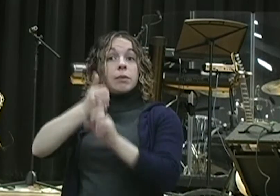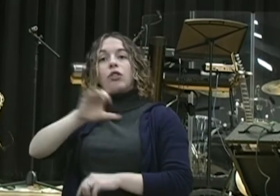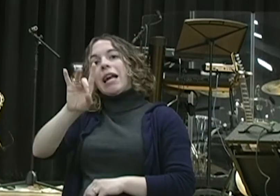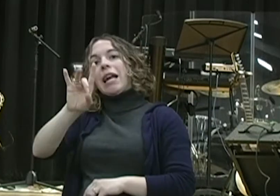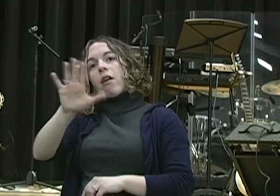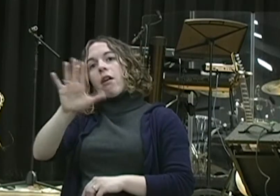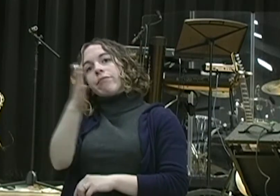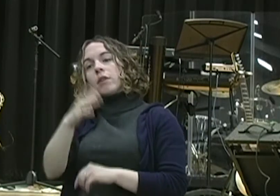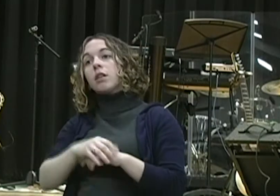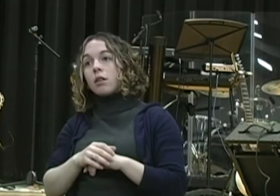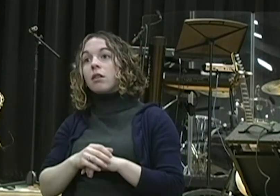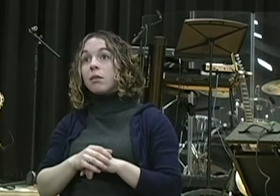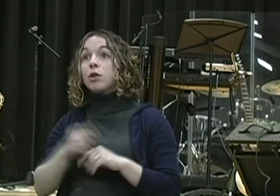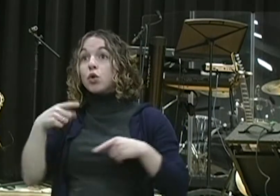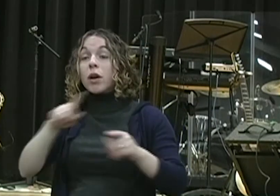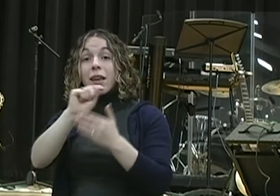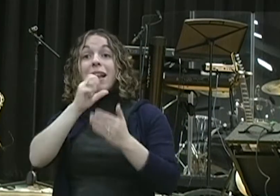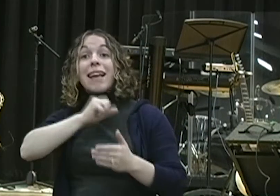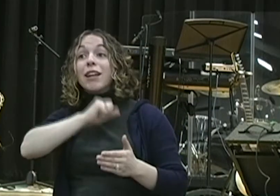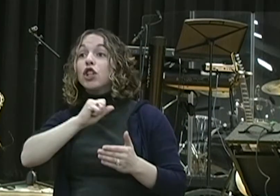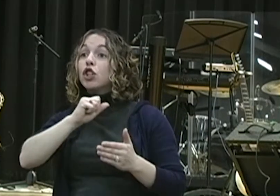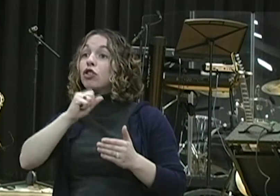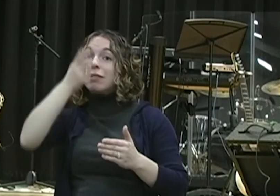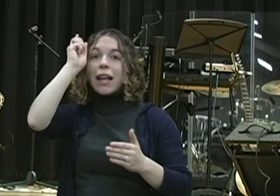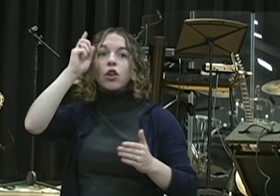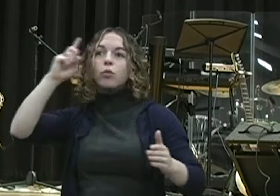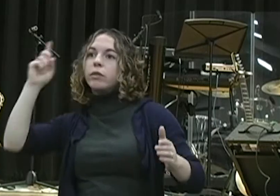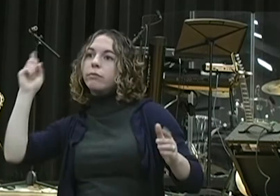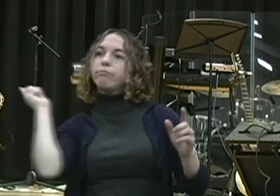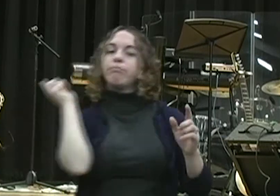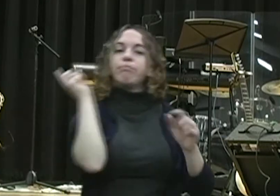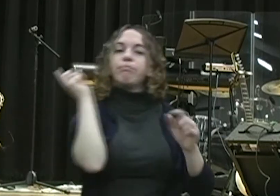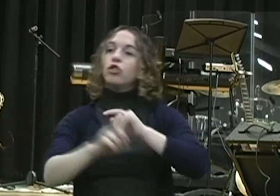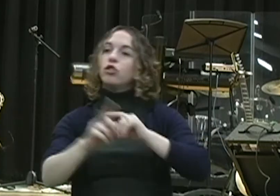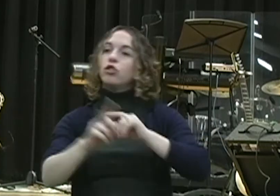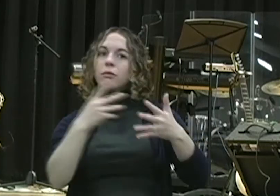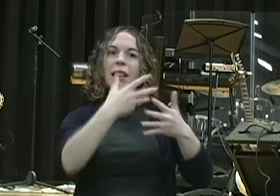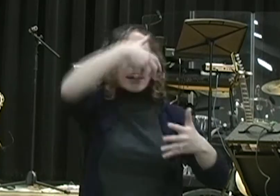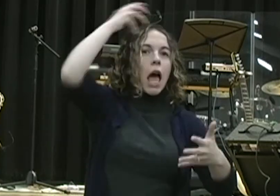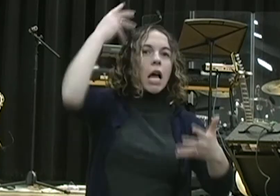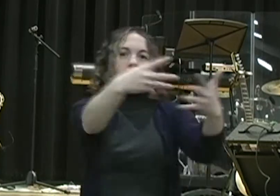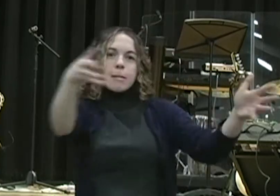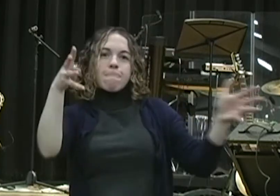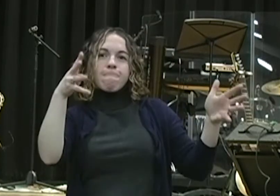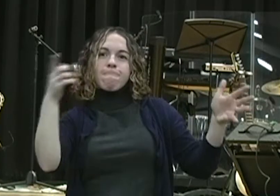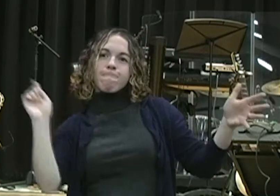thrown in the lines then. He was thrown in the lines then because he would not waver. His moral conviction was sure he was going to